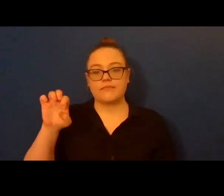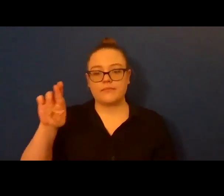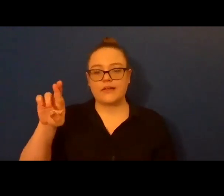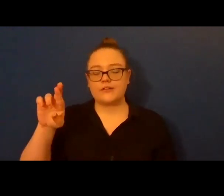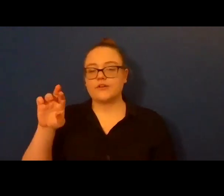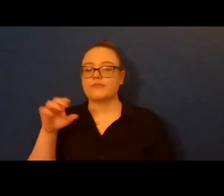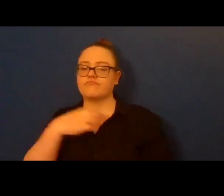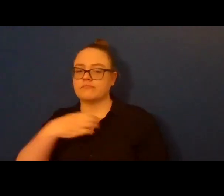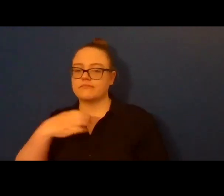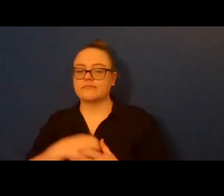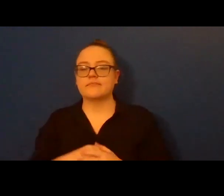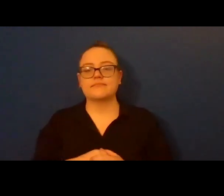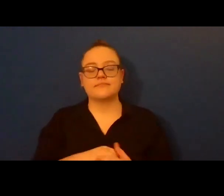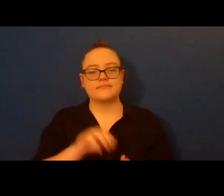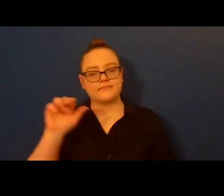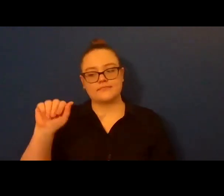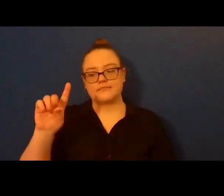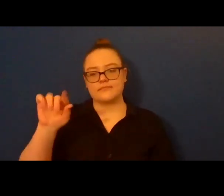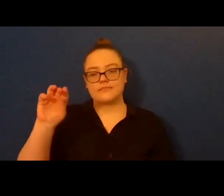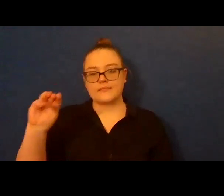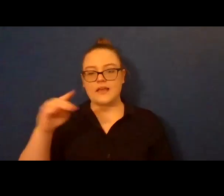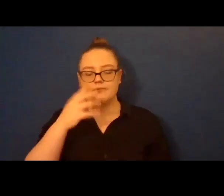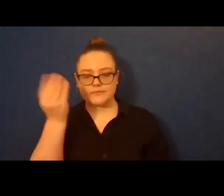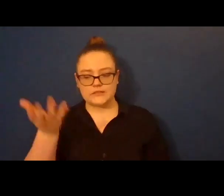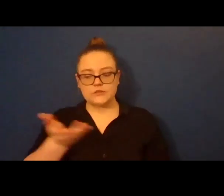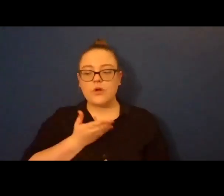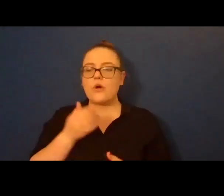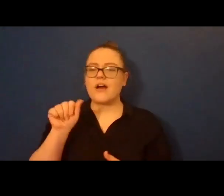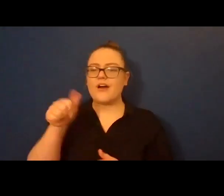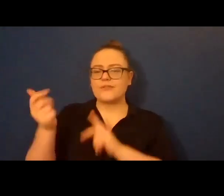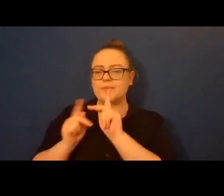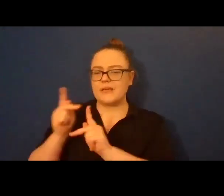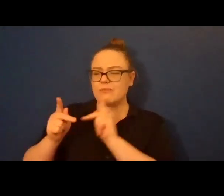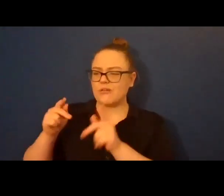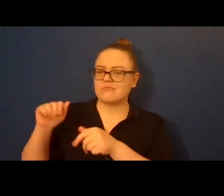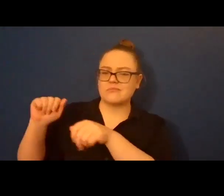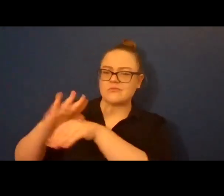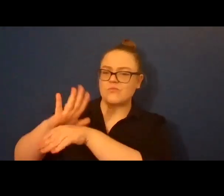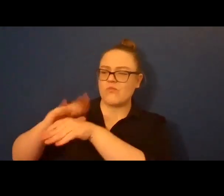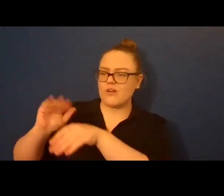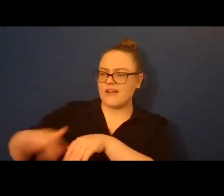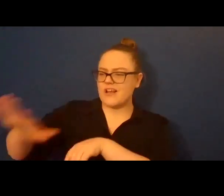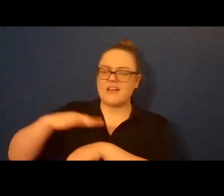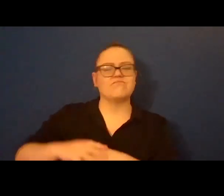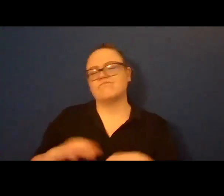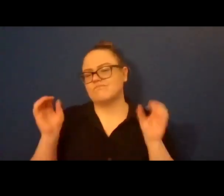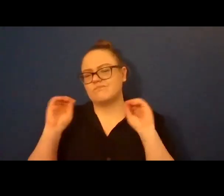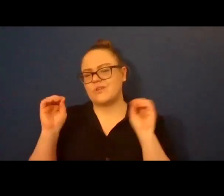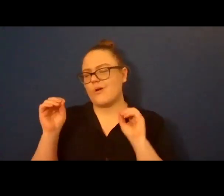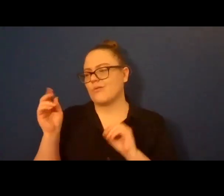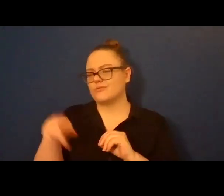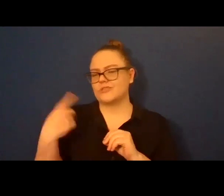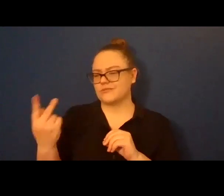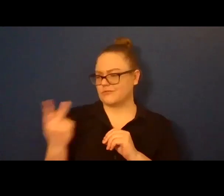Adam tells me no one else will be by the water after such a bad snowfall. Edgewater Park should be deserted, just us in the lake,